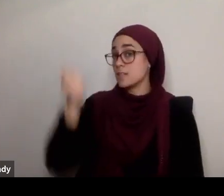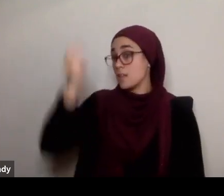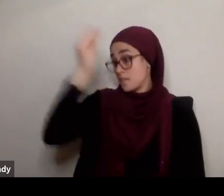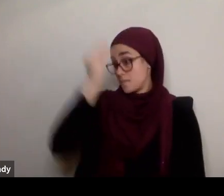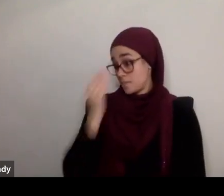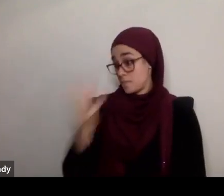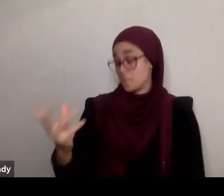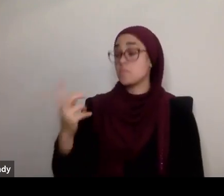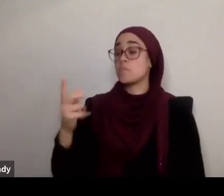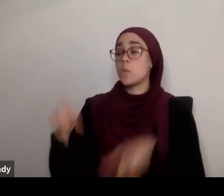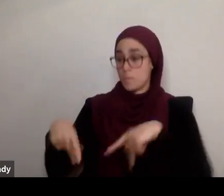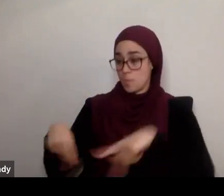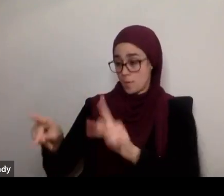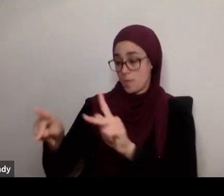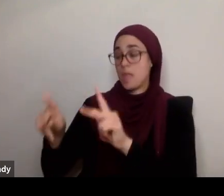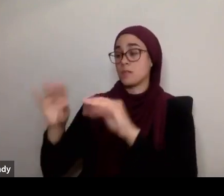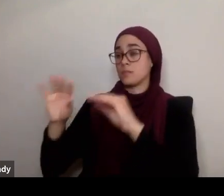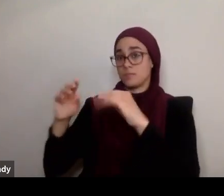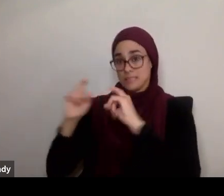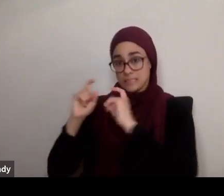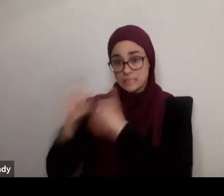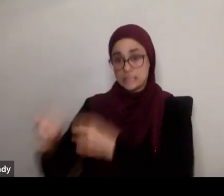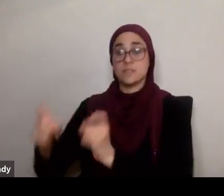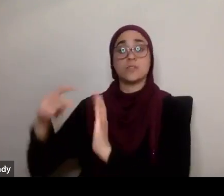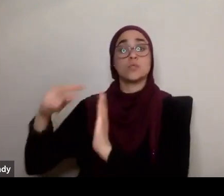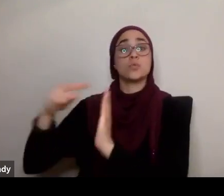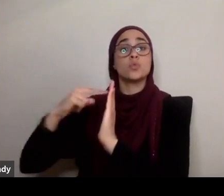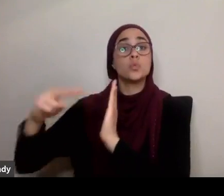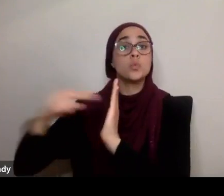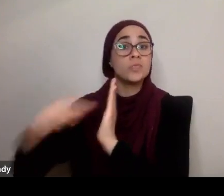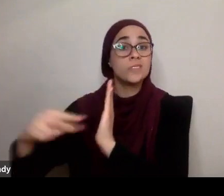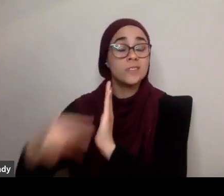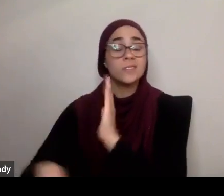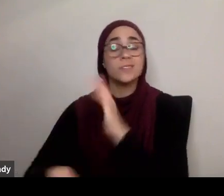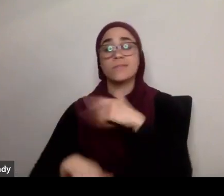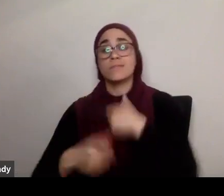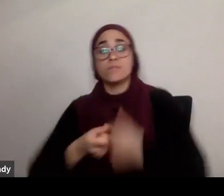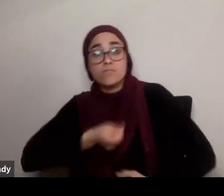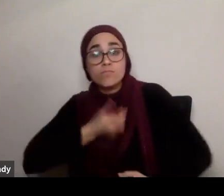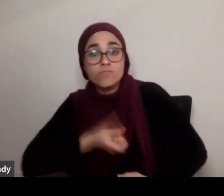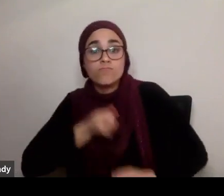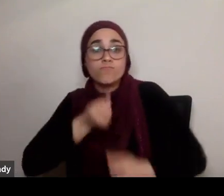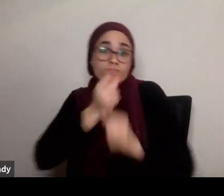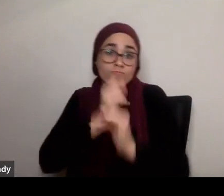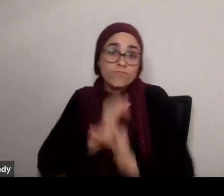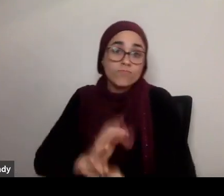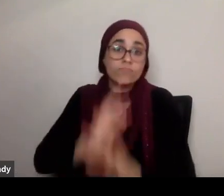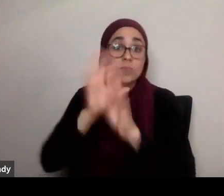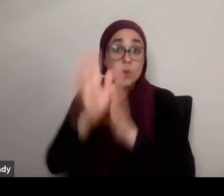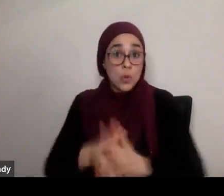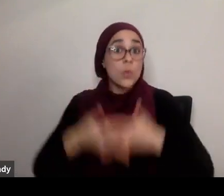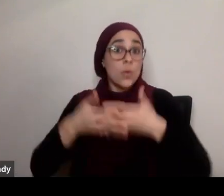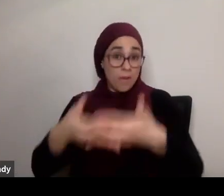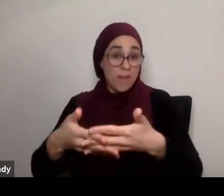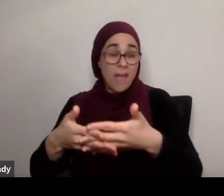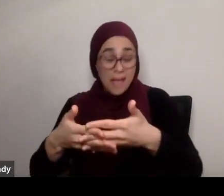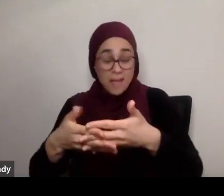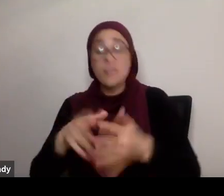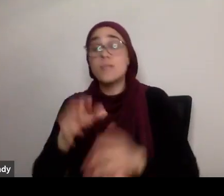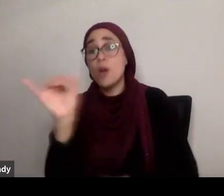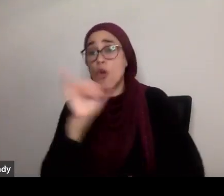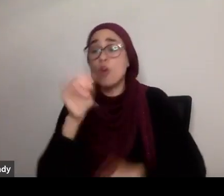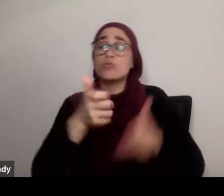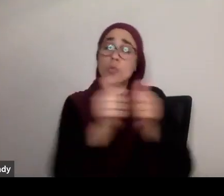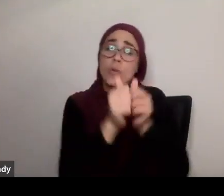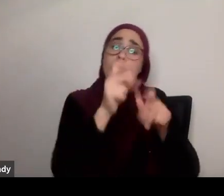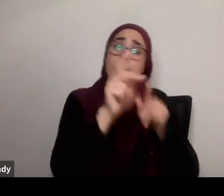engage in qira'ah, reading situations, reading people, and also most importantly in this context, reading the Qur'an. We are the ones that